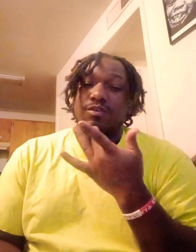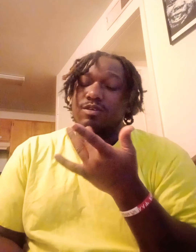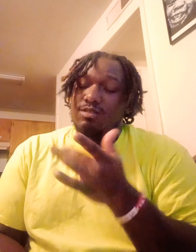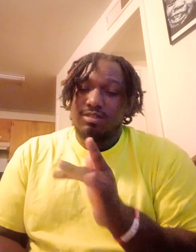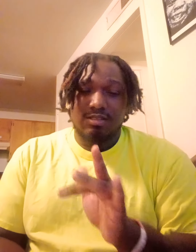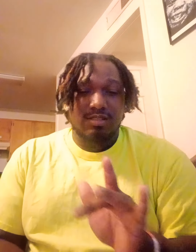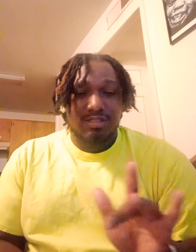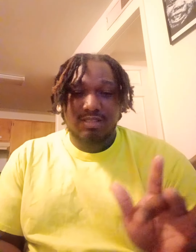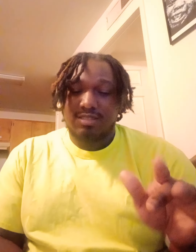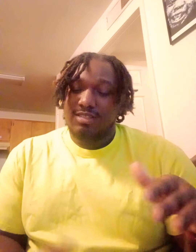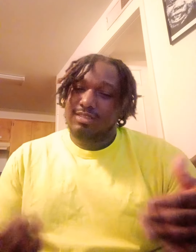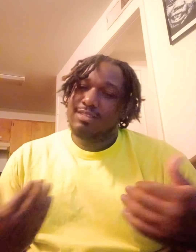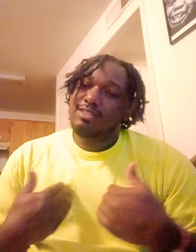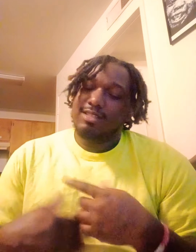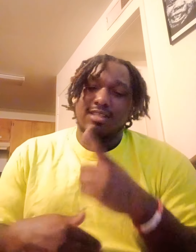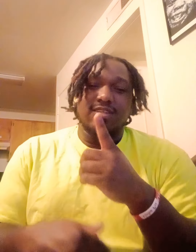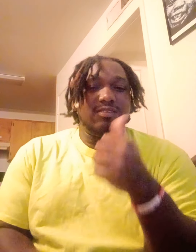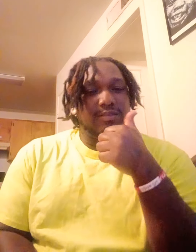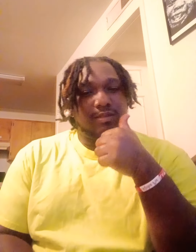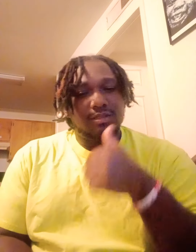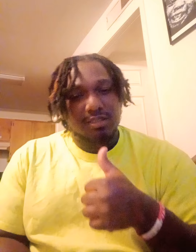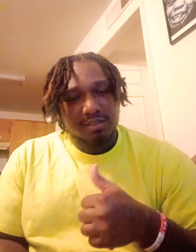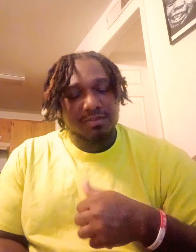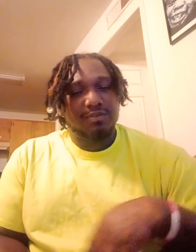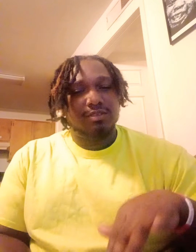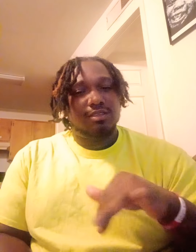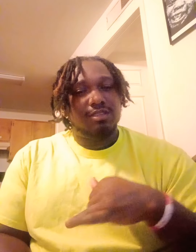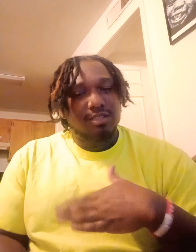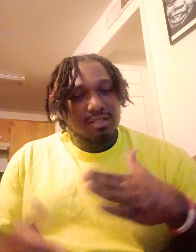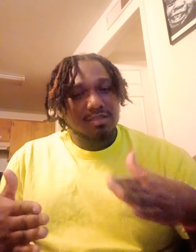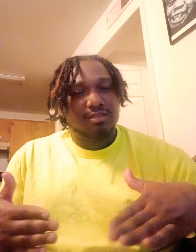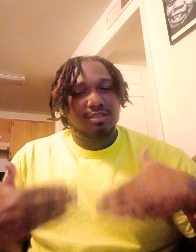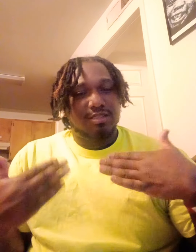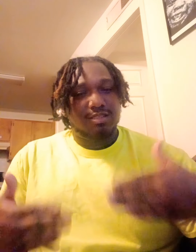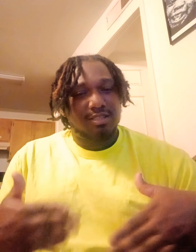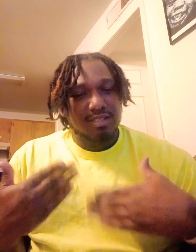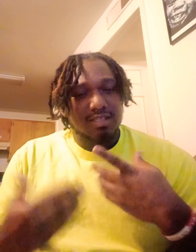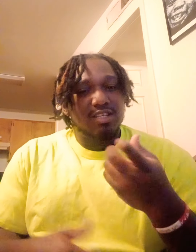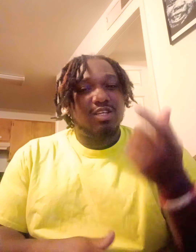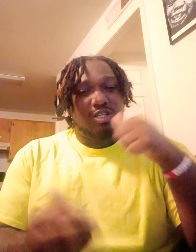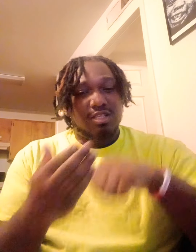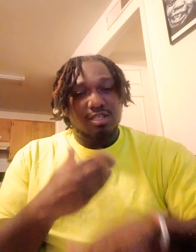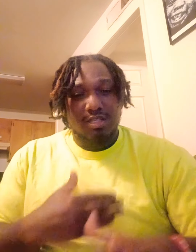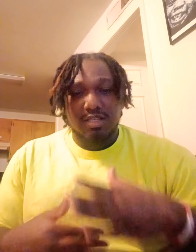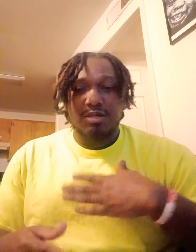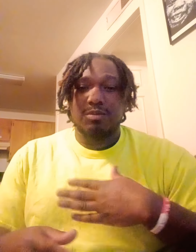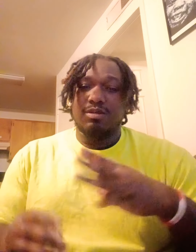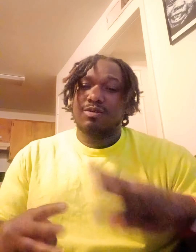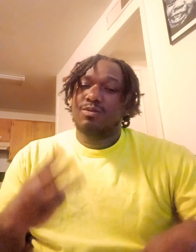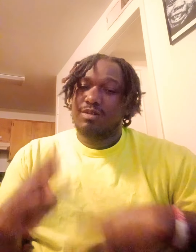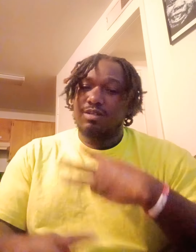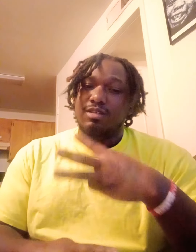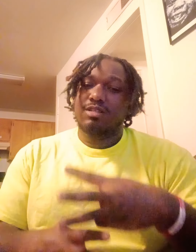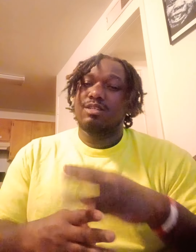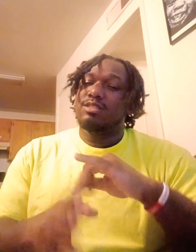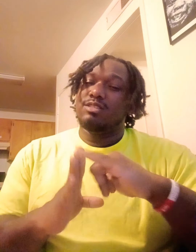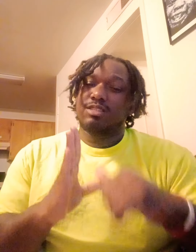tonight To have you I'm so glad You're in my Just